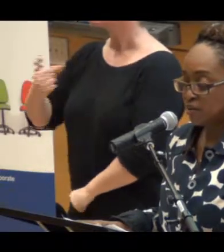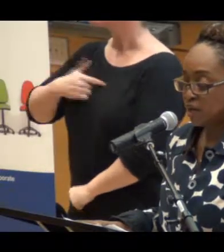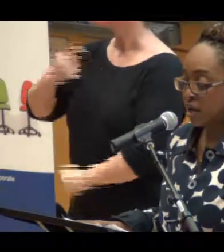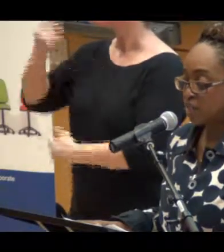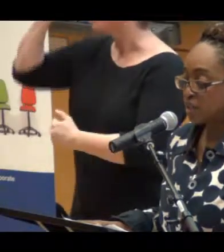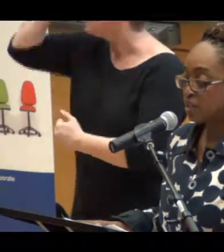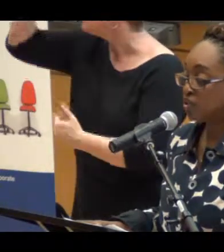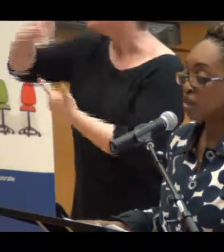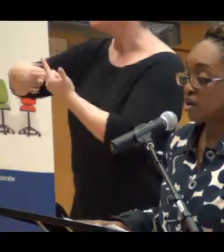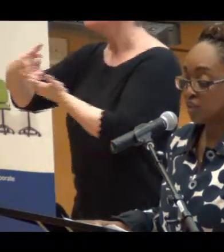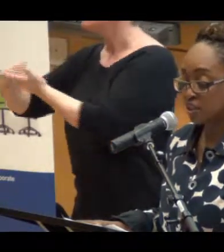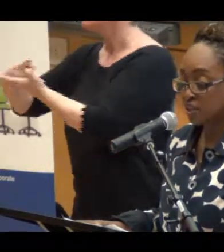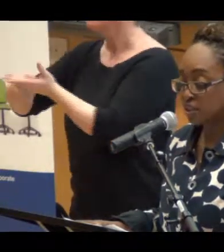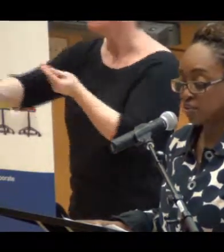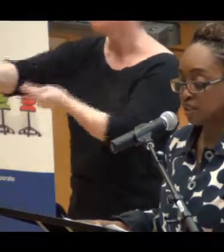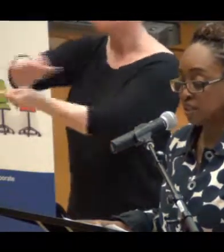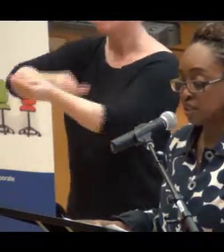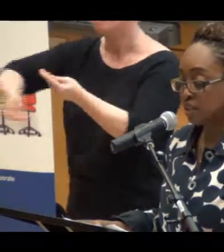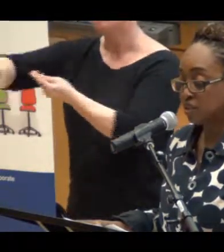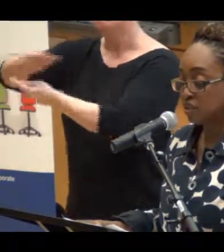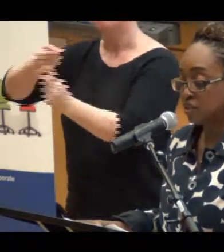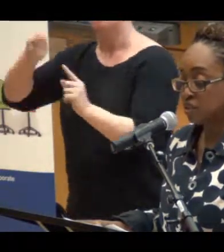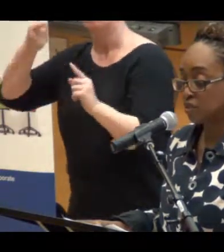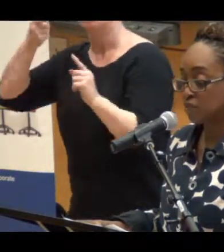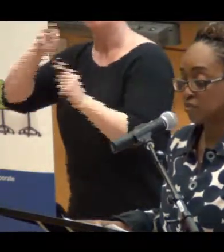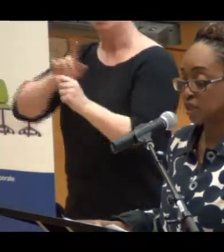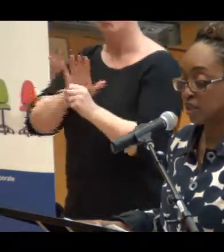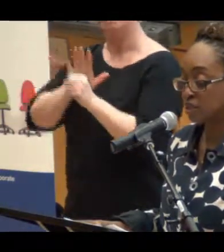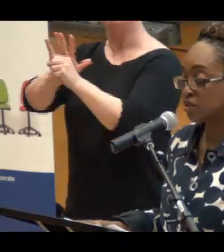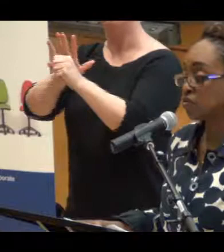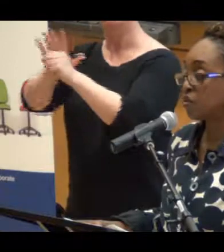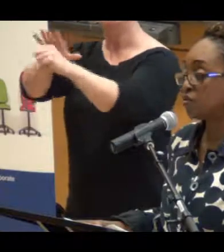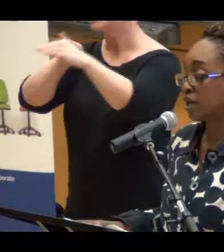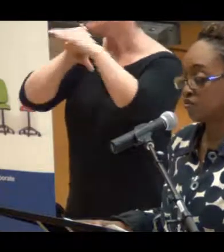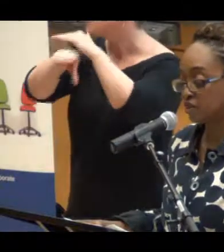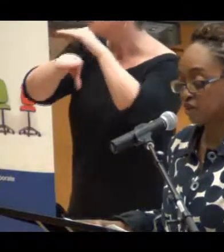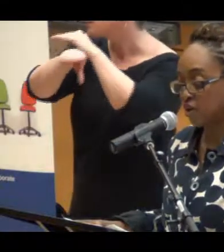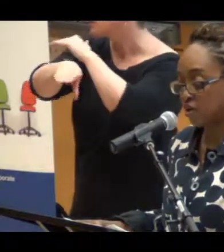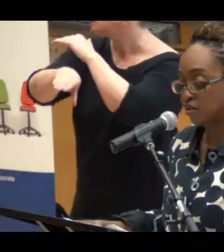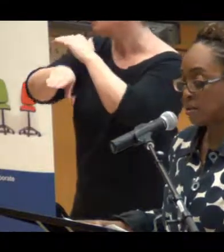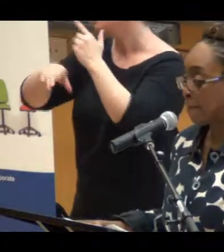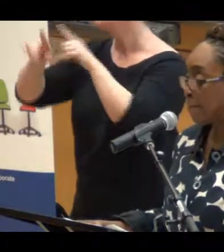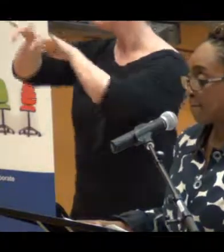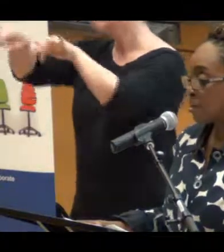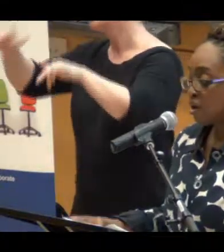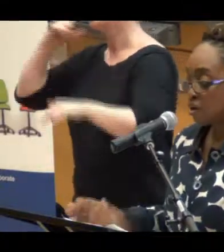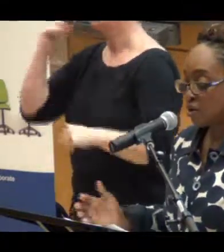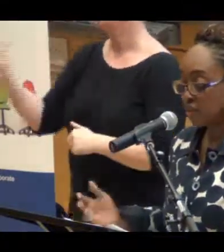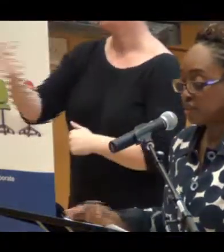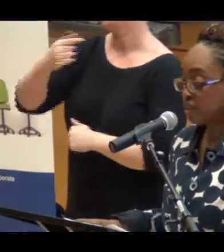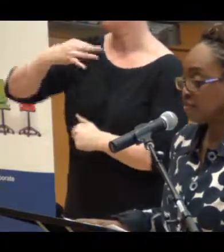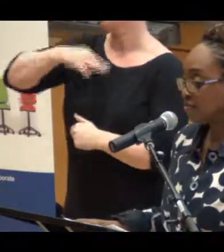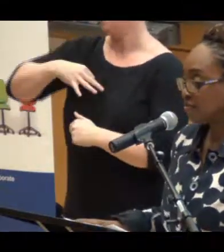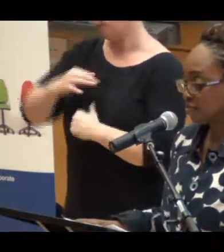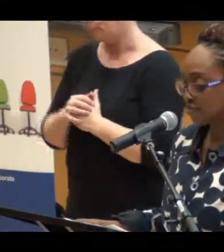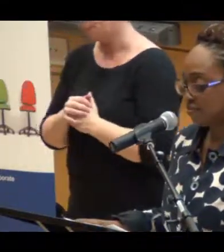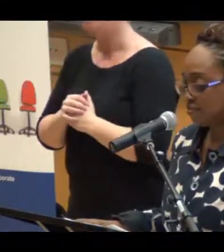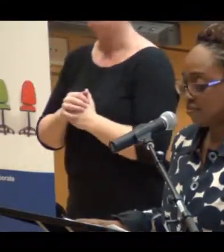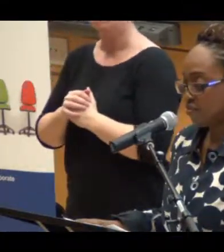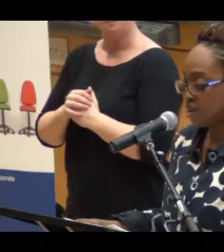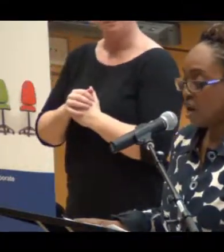ideas about how best to drive accessibility and inclusion in the workplace. For the benefit of all. Currently,